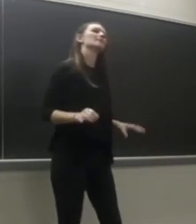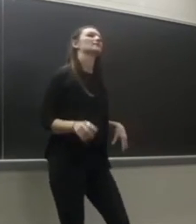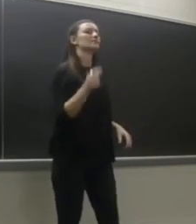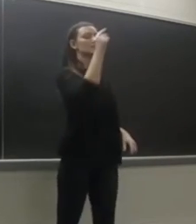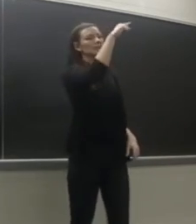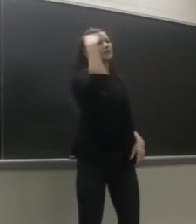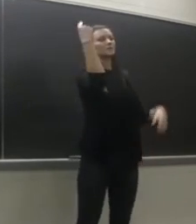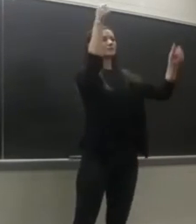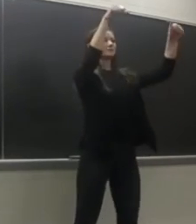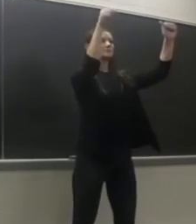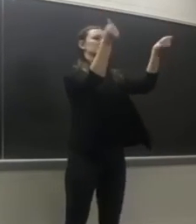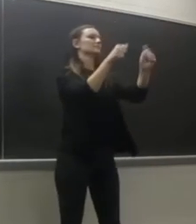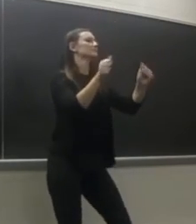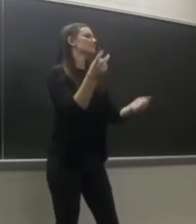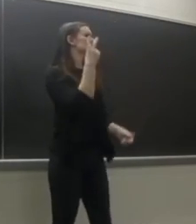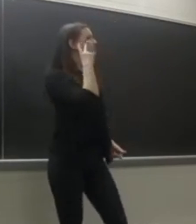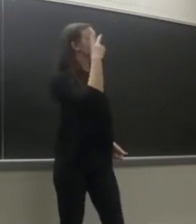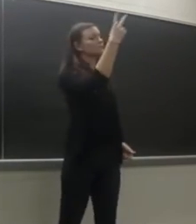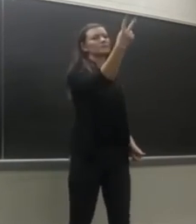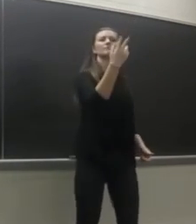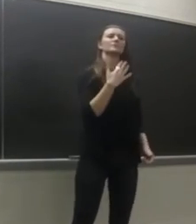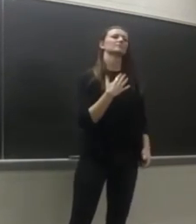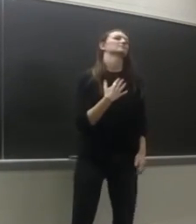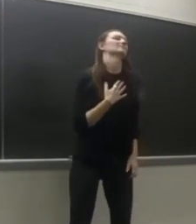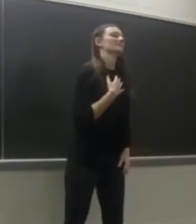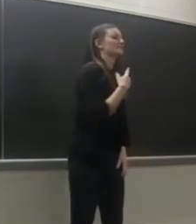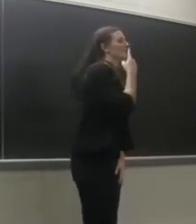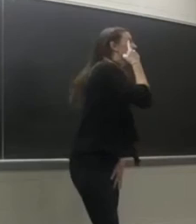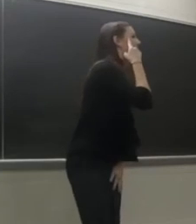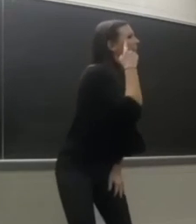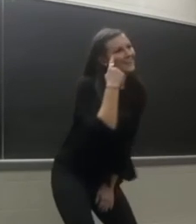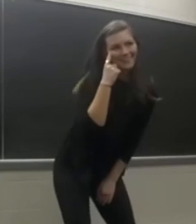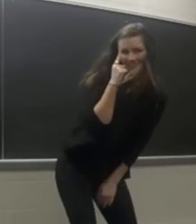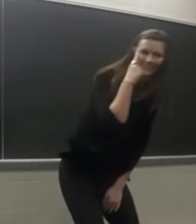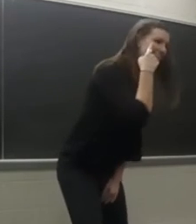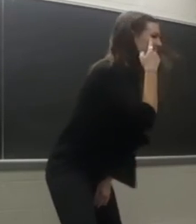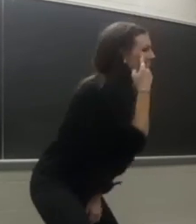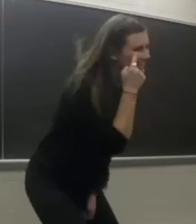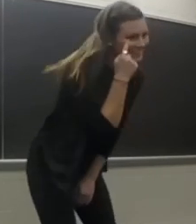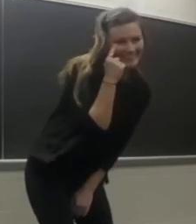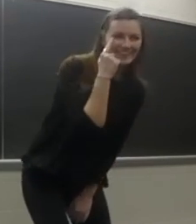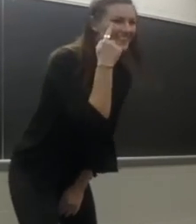There's a shadow, you can't see my eyes